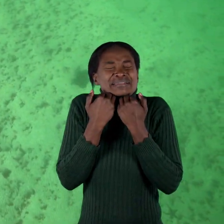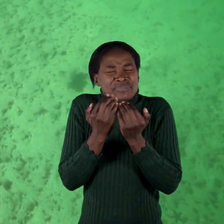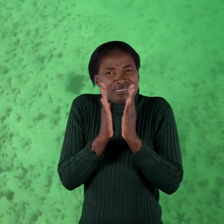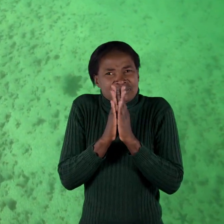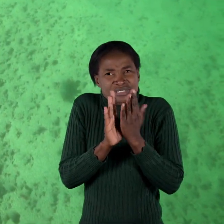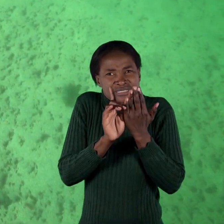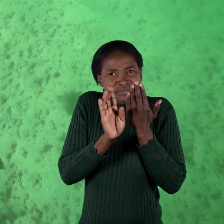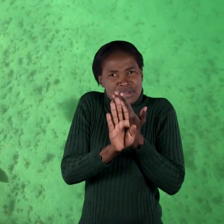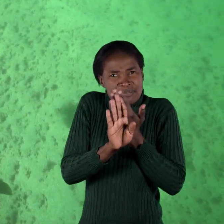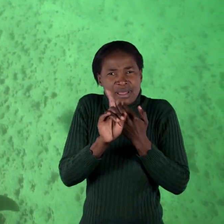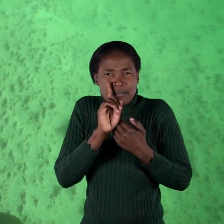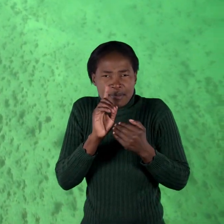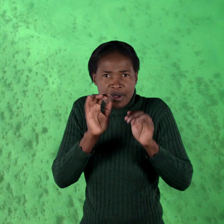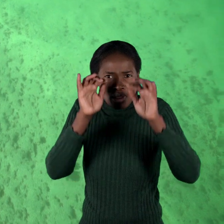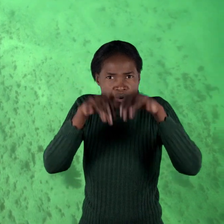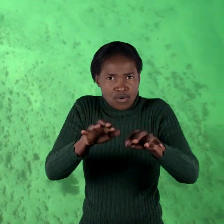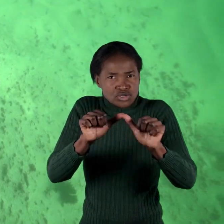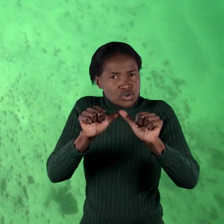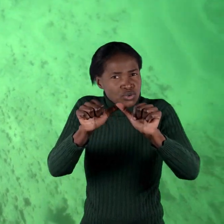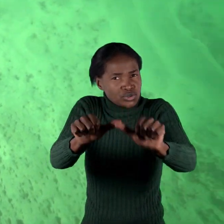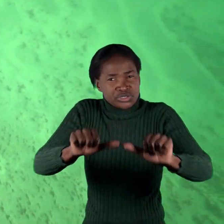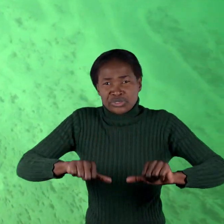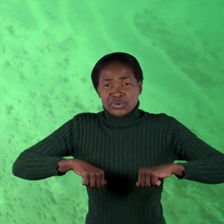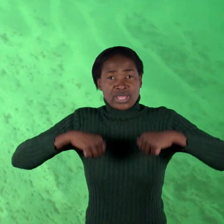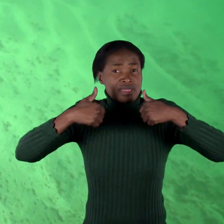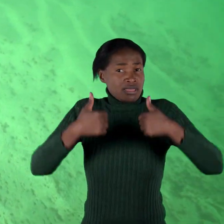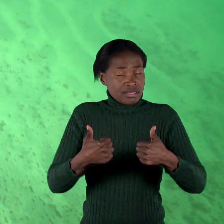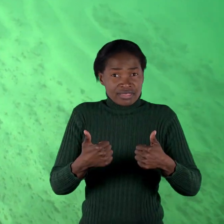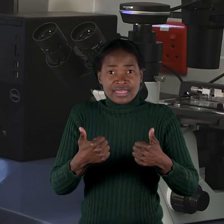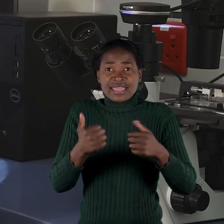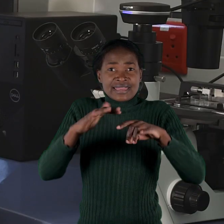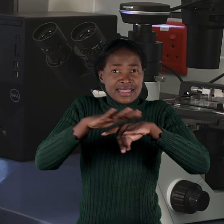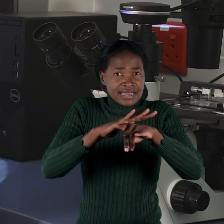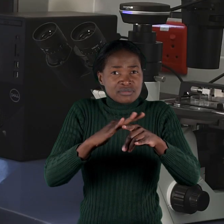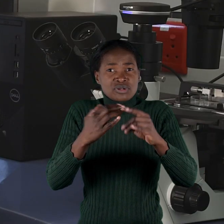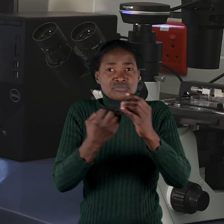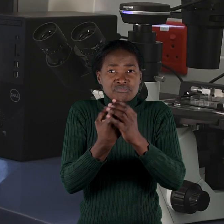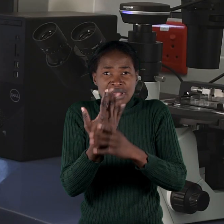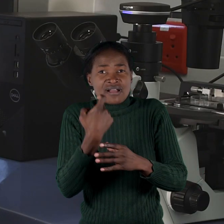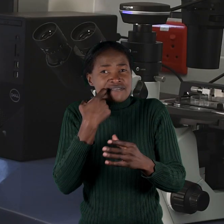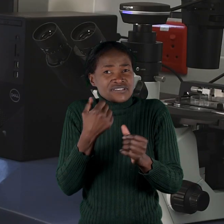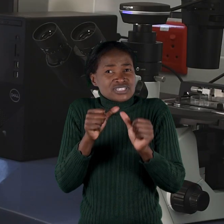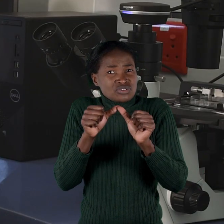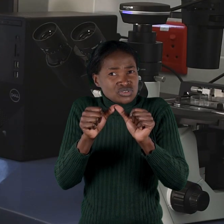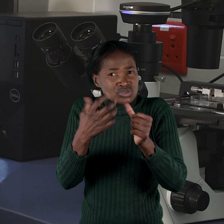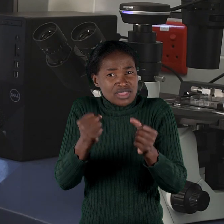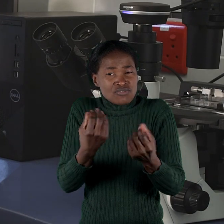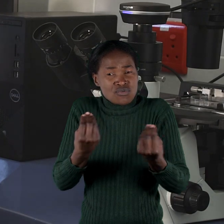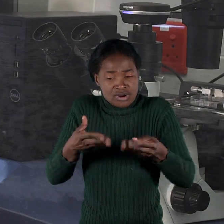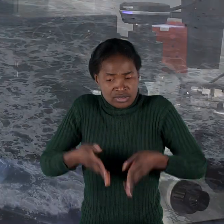of our ocean to maintain its health and its biodiversity for our generation and many more generations to come.